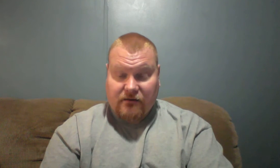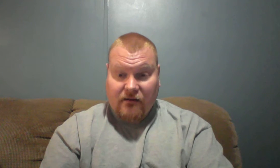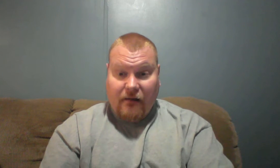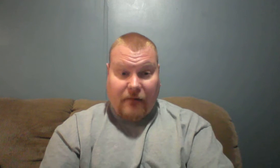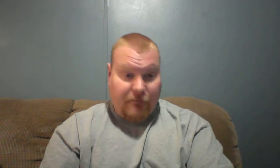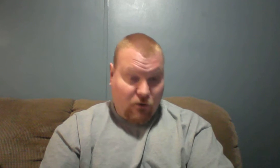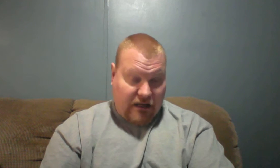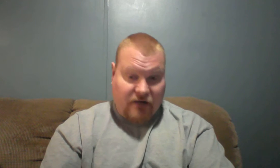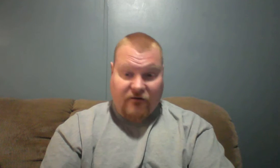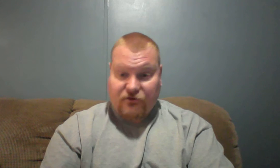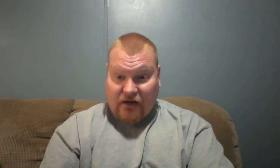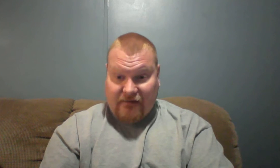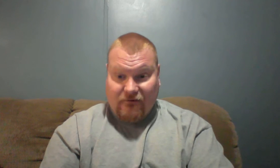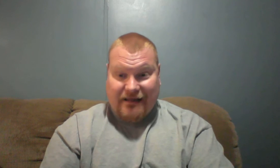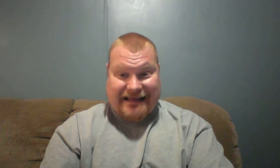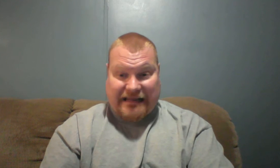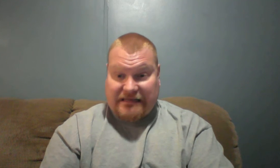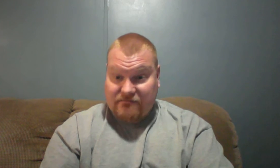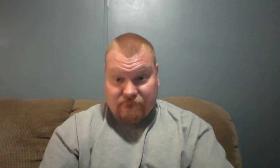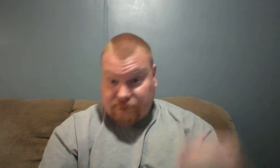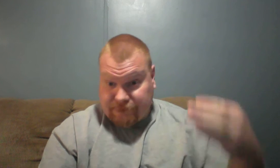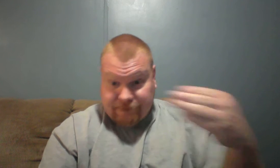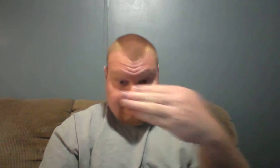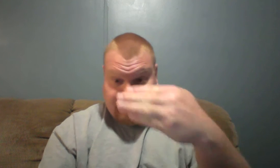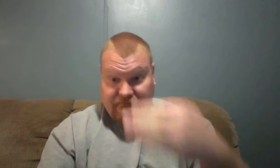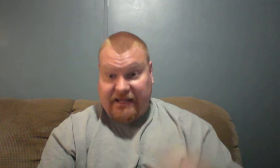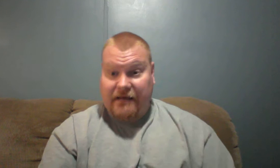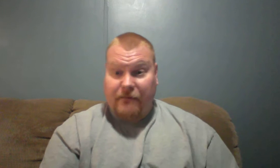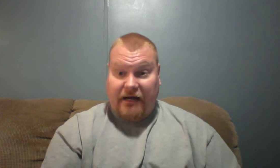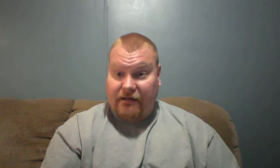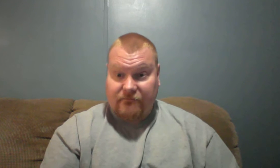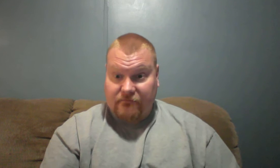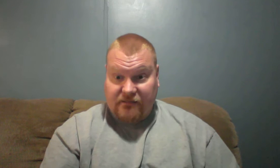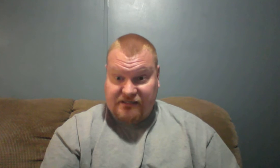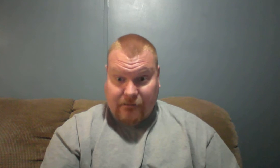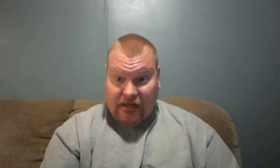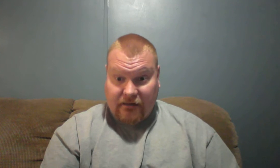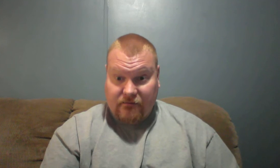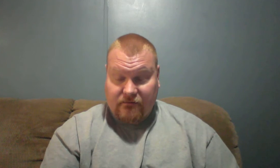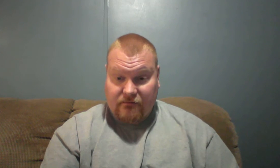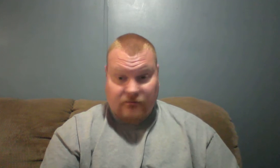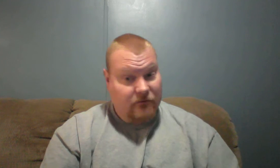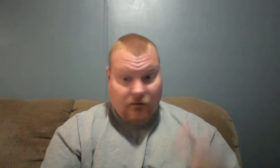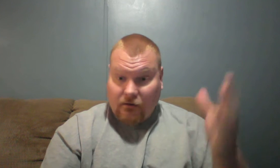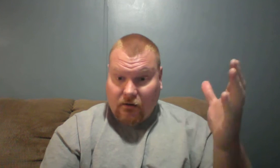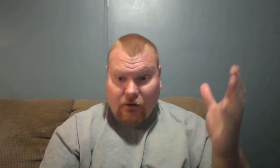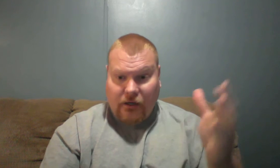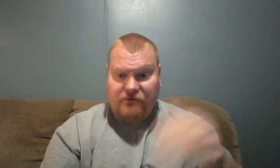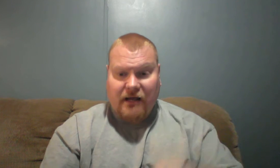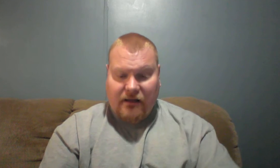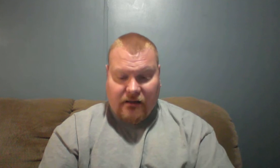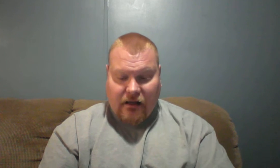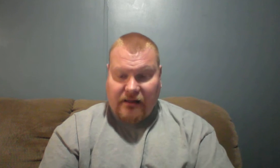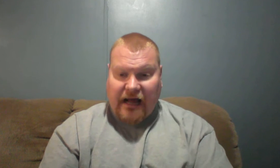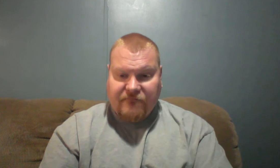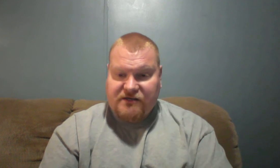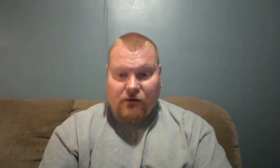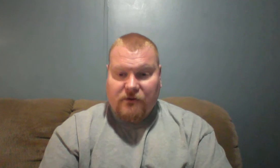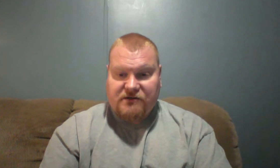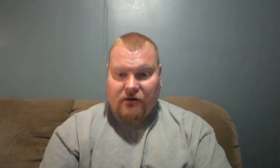Might pull out of our driveway and get hit by a semi. Who knows? Life is so uncertain.